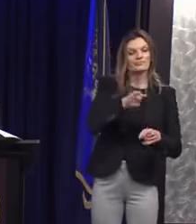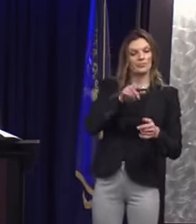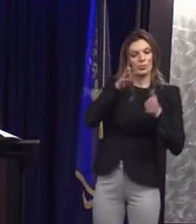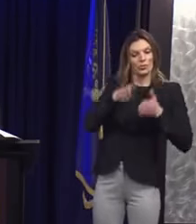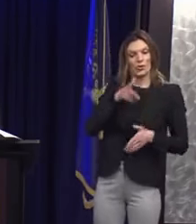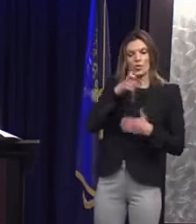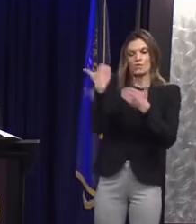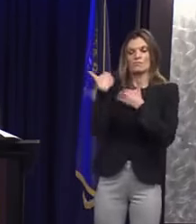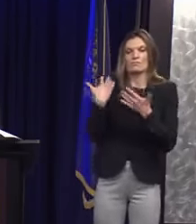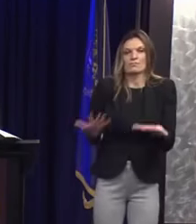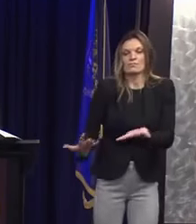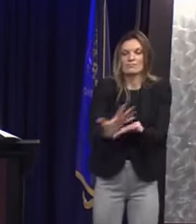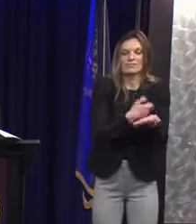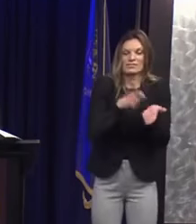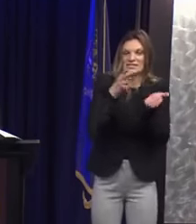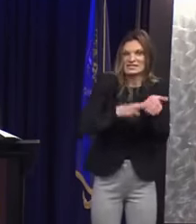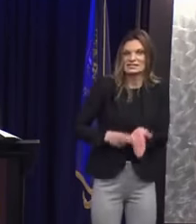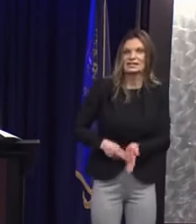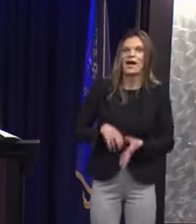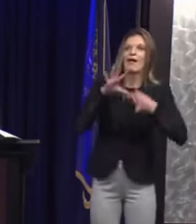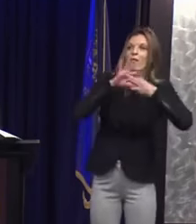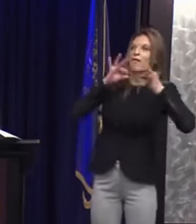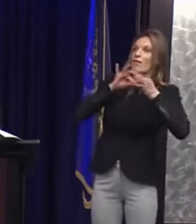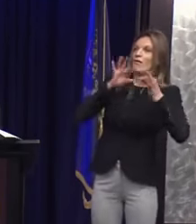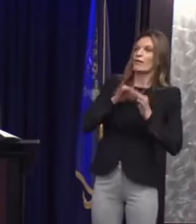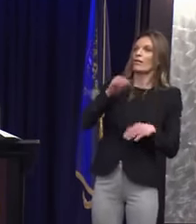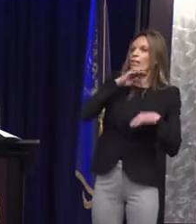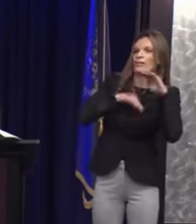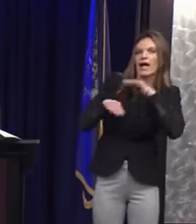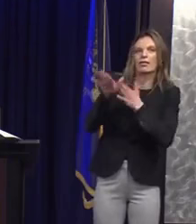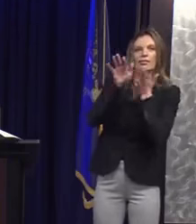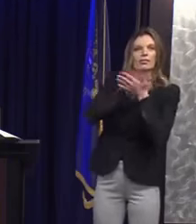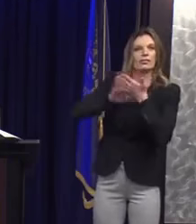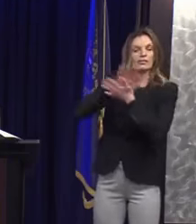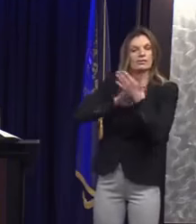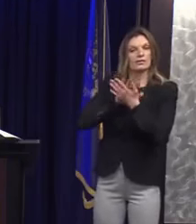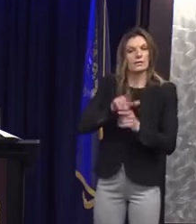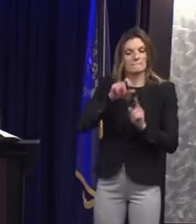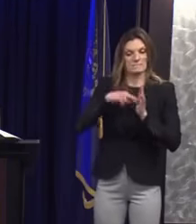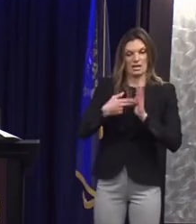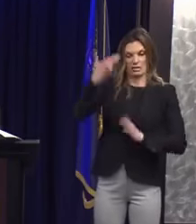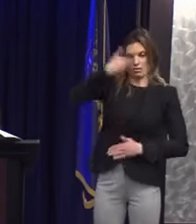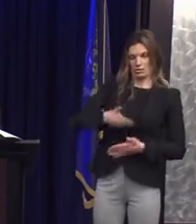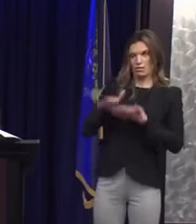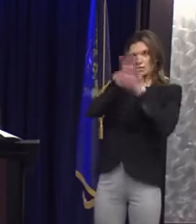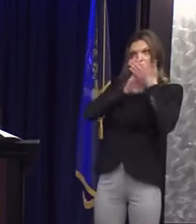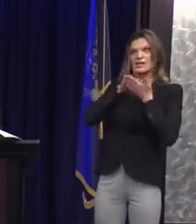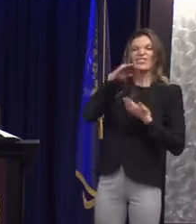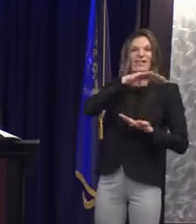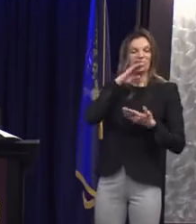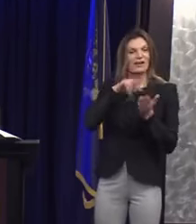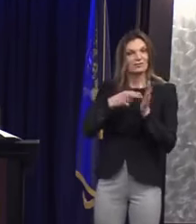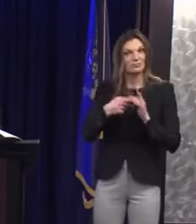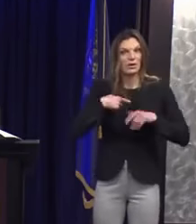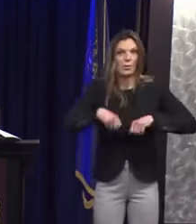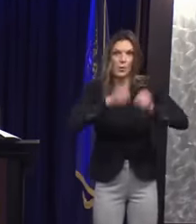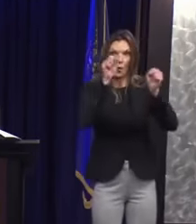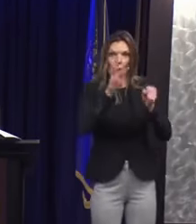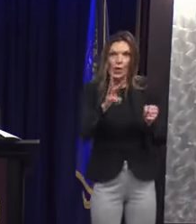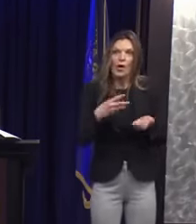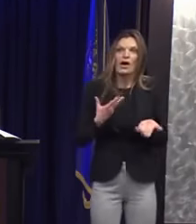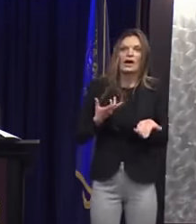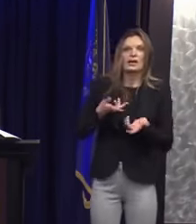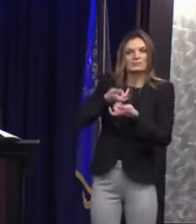purpose of the petition to a voter in an attempt to obtain the voter's signature. Furthermore,